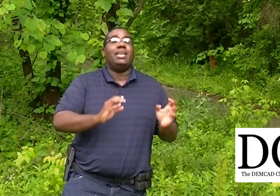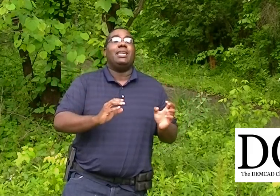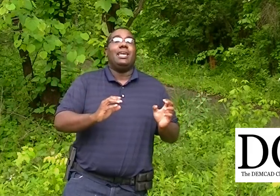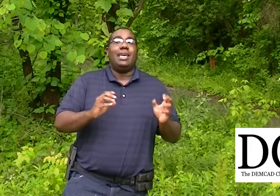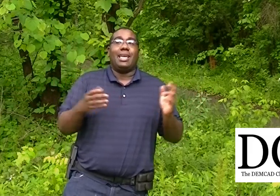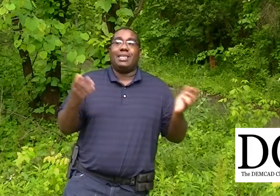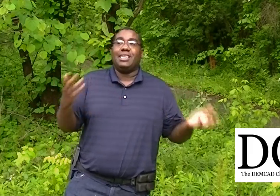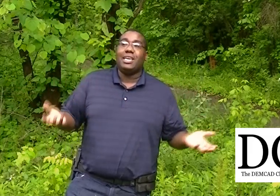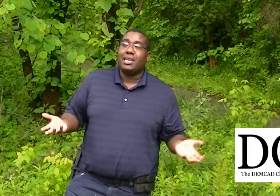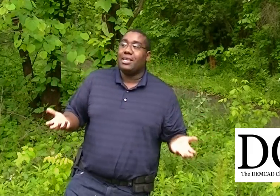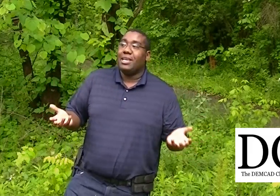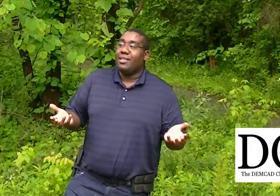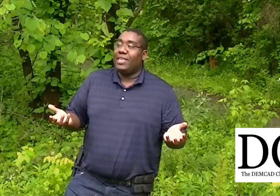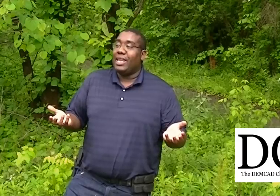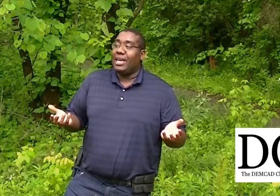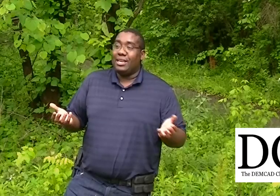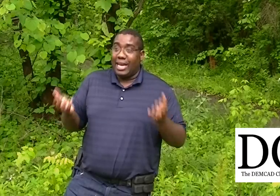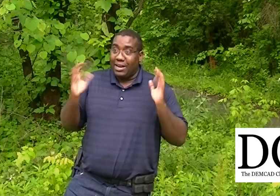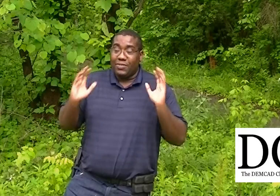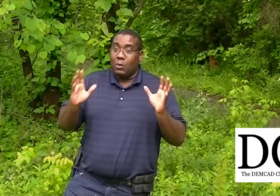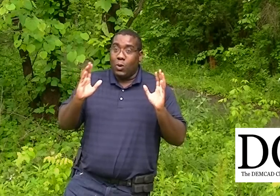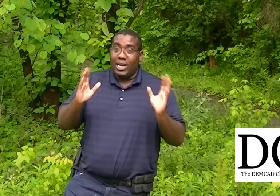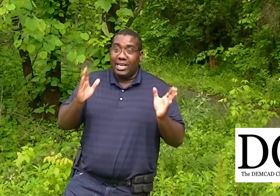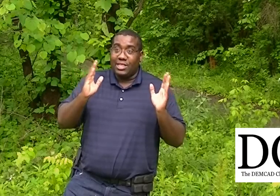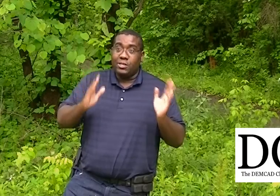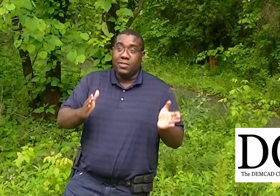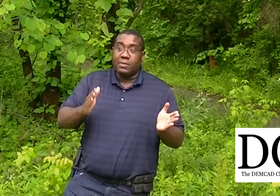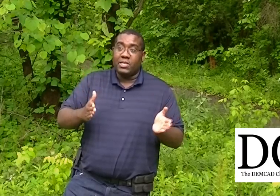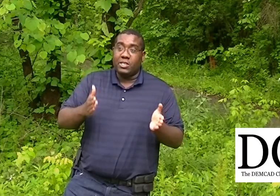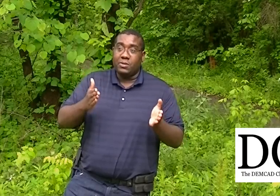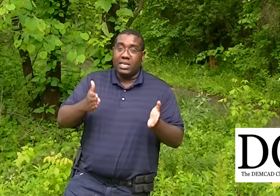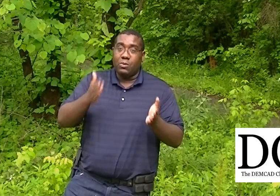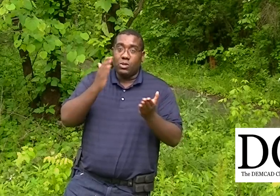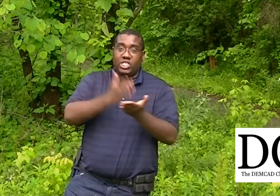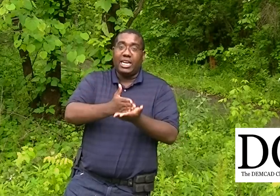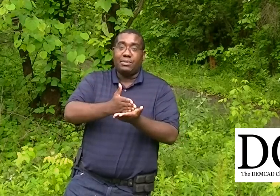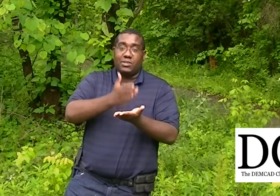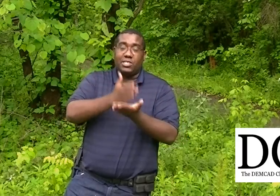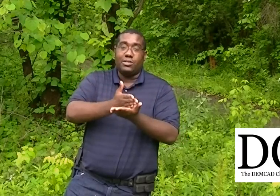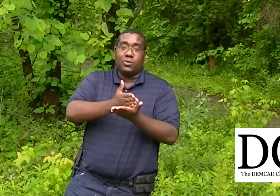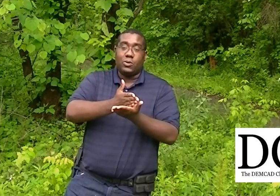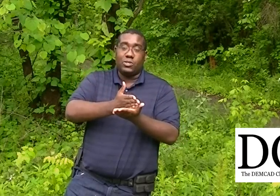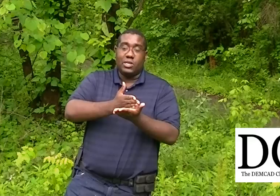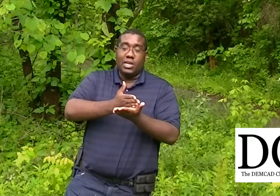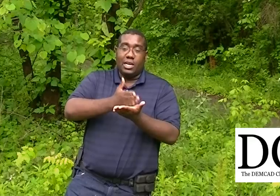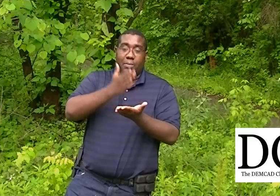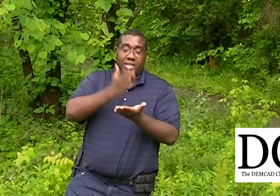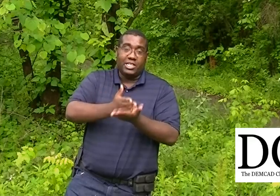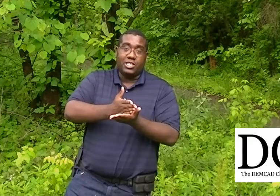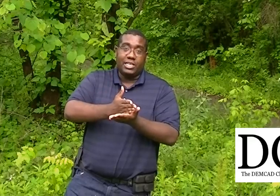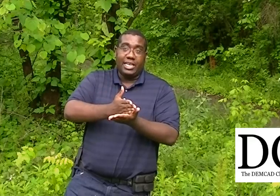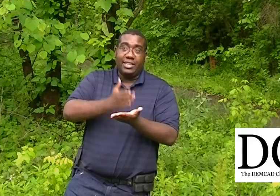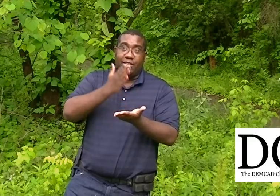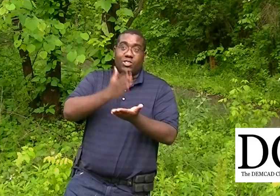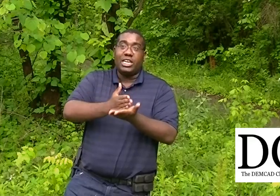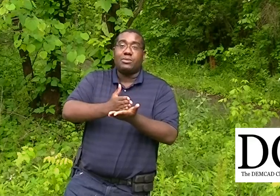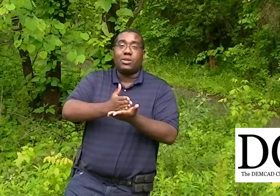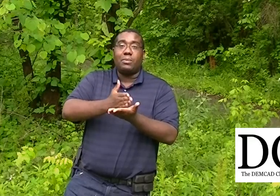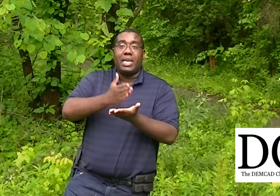money. And I got to tell you that I don't, one, I do think we do need more jobs that are centered towards production. And those jobs are going to be